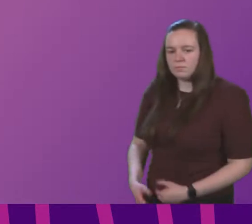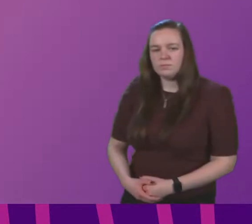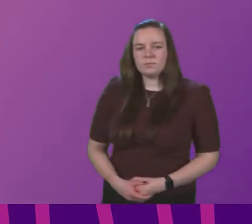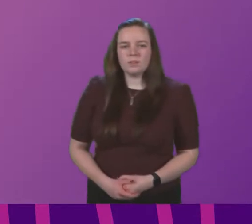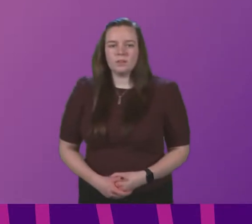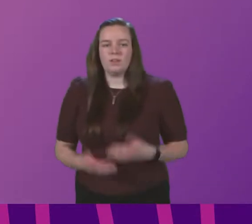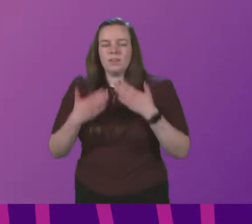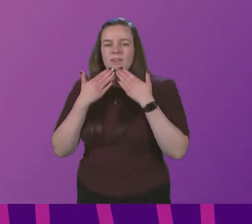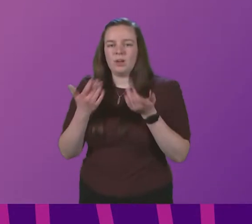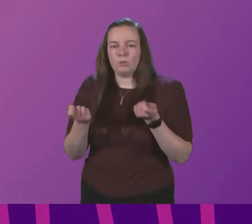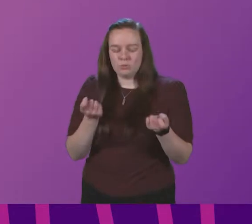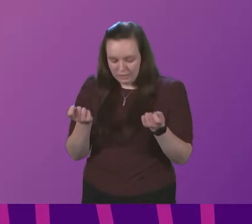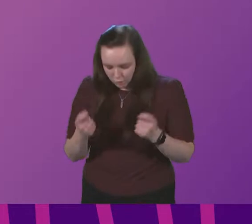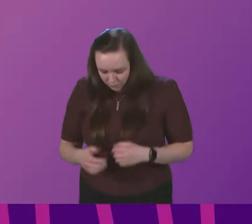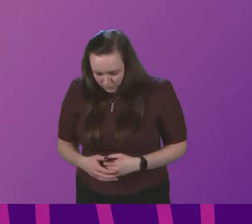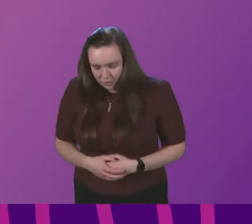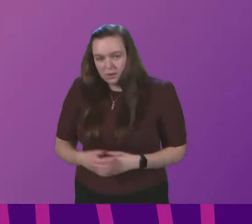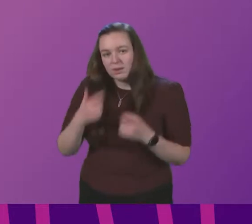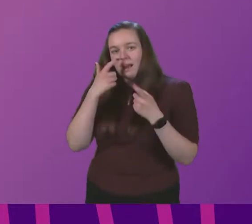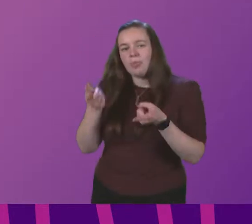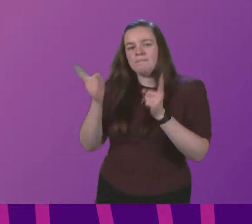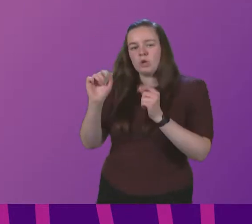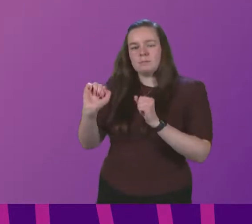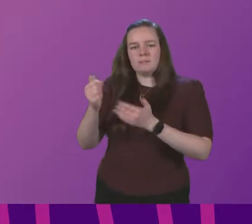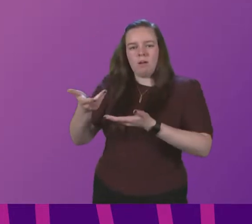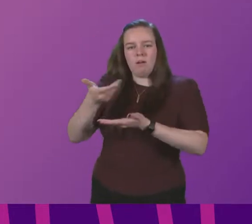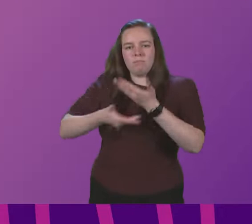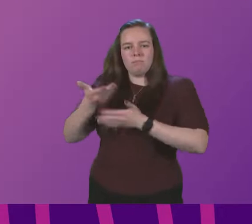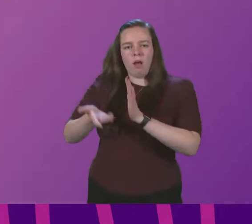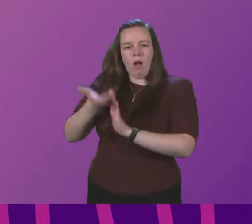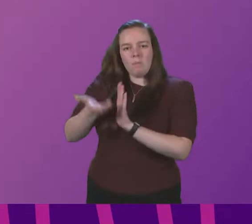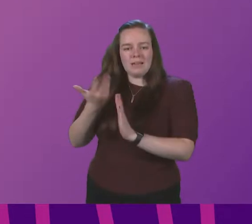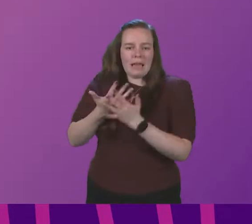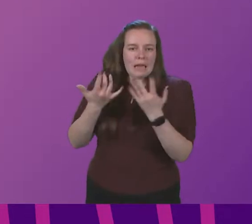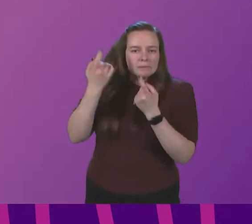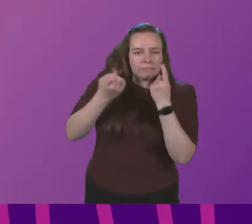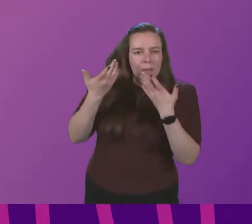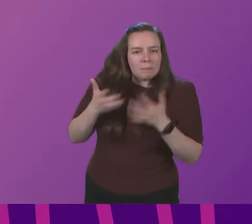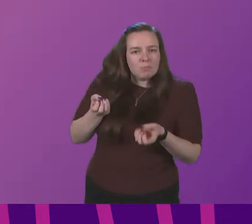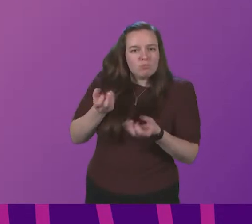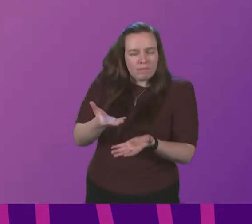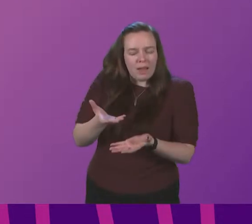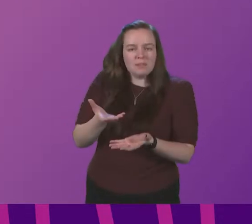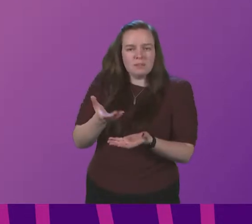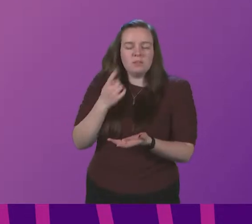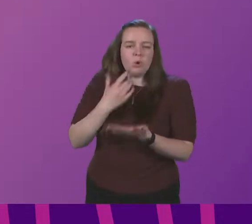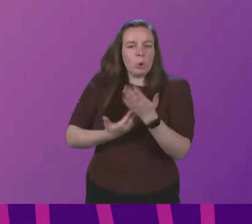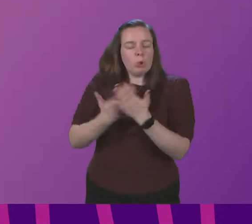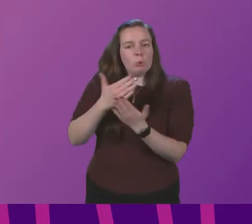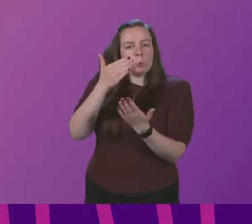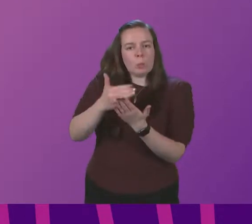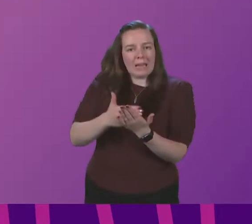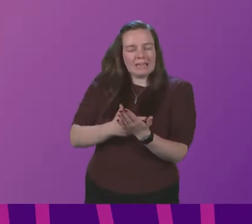all sir I would be grateful if the First Minister could provide you an update as to whether any consideration has been provided to give new guidance